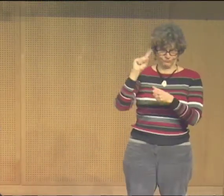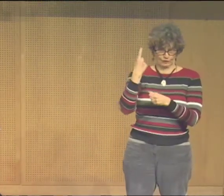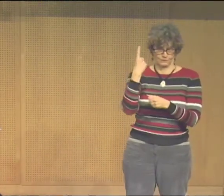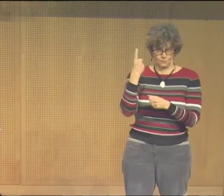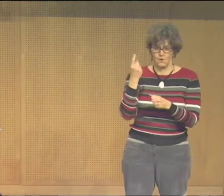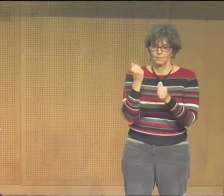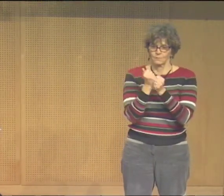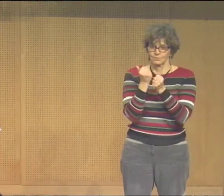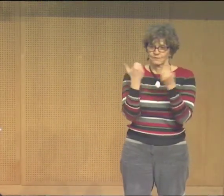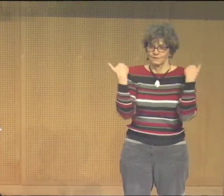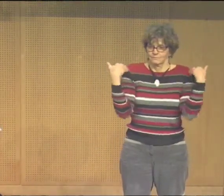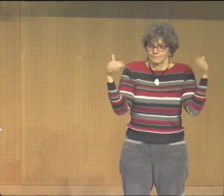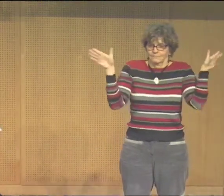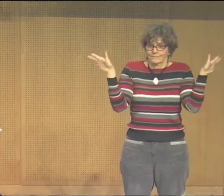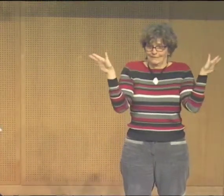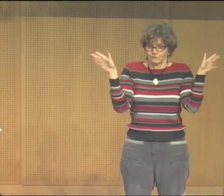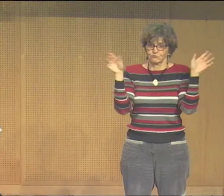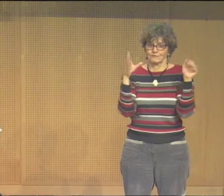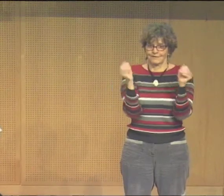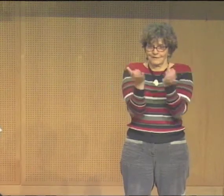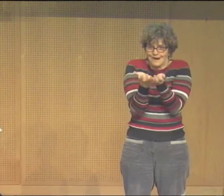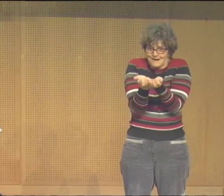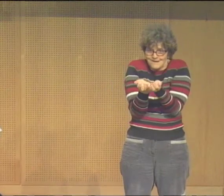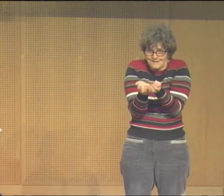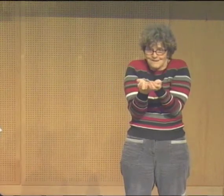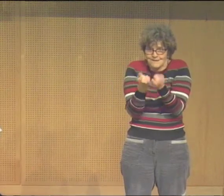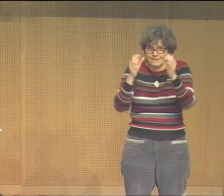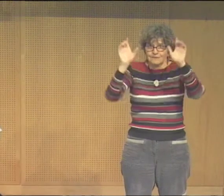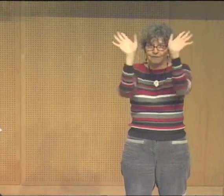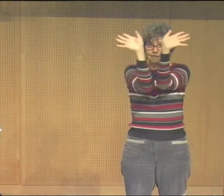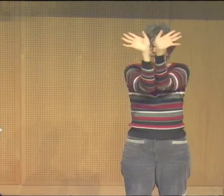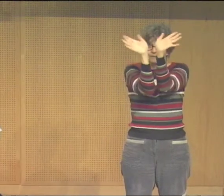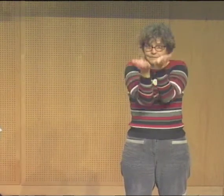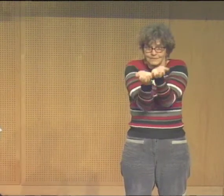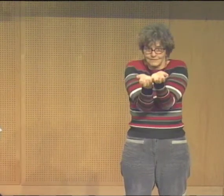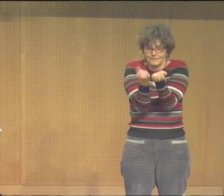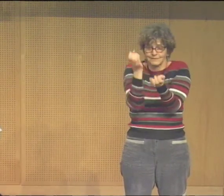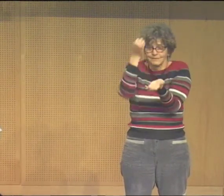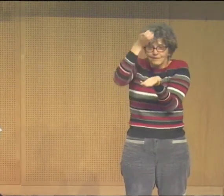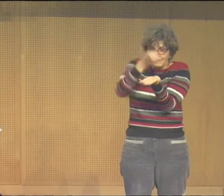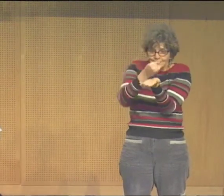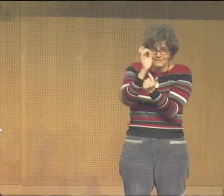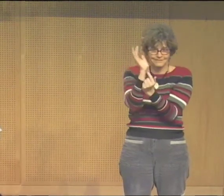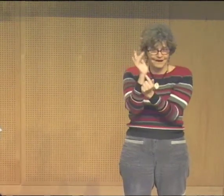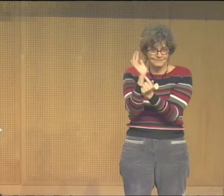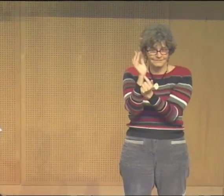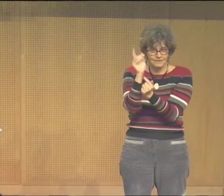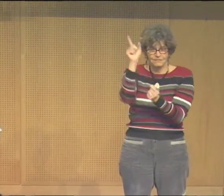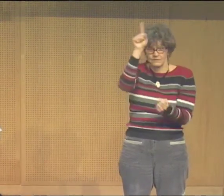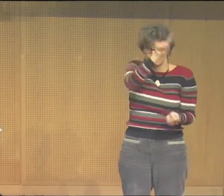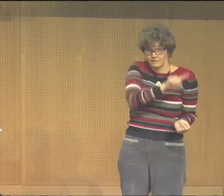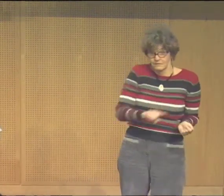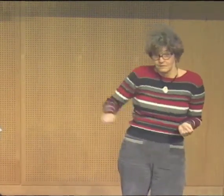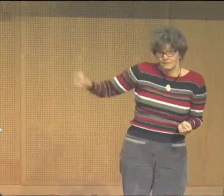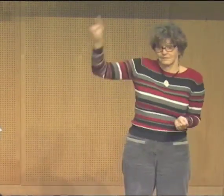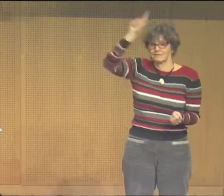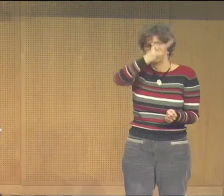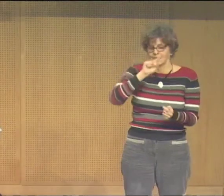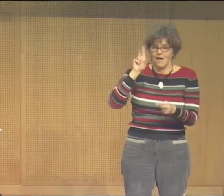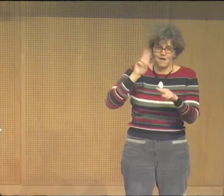anything depicting deaf spirituality, I didn't think. Sometimes there are figures with hands as wings and so forth. And so I